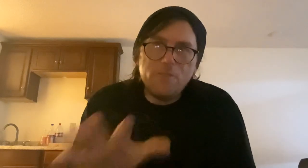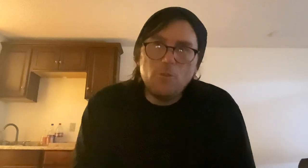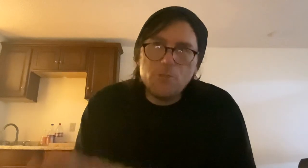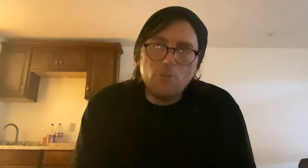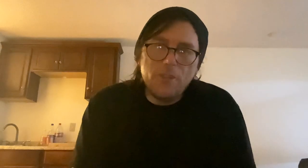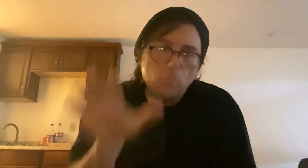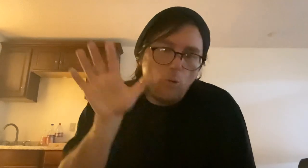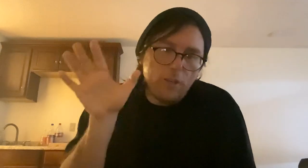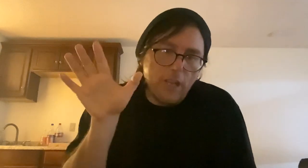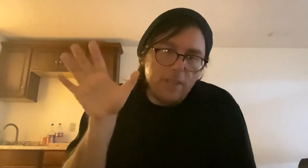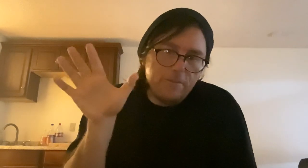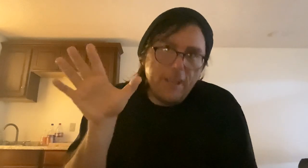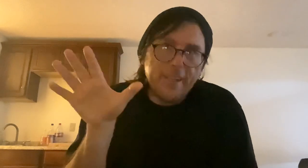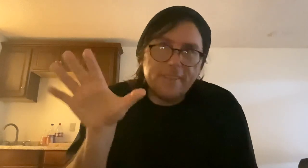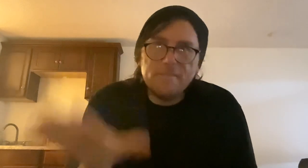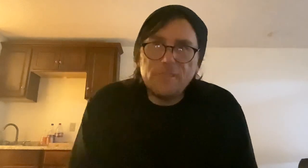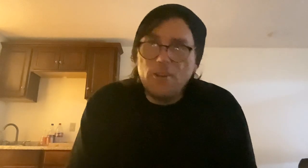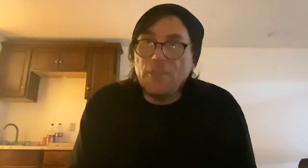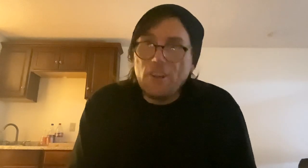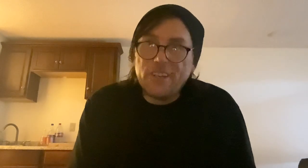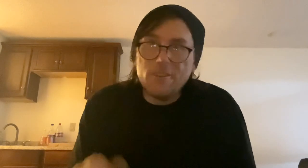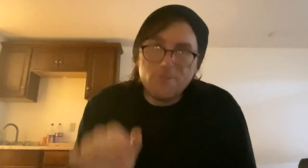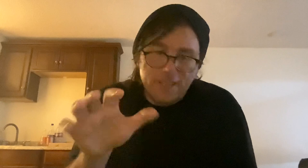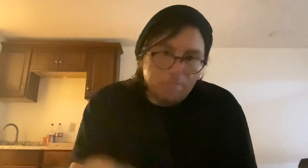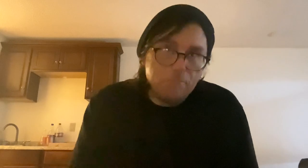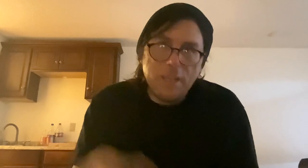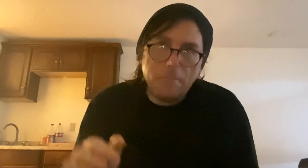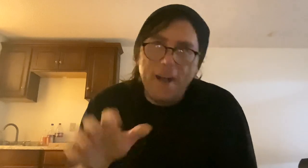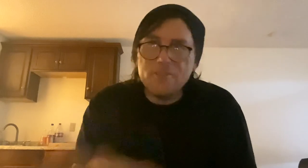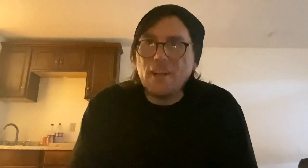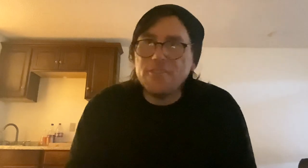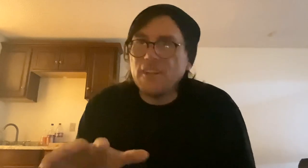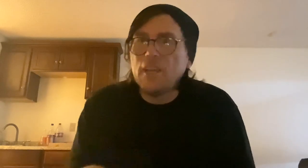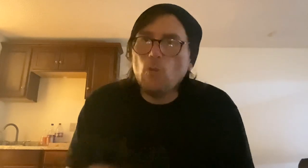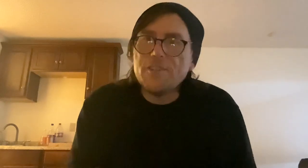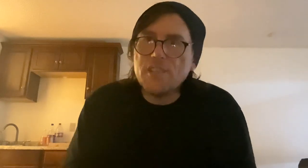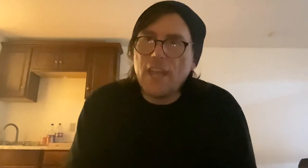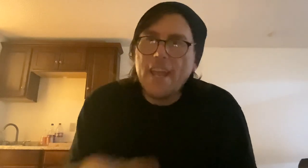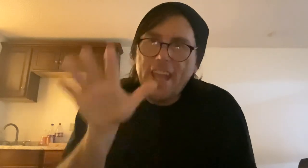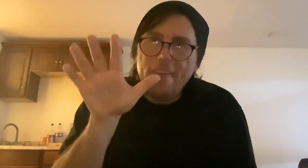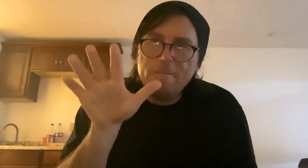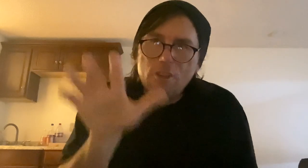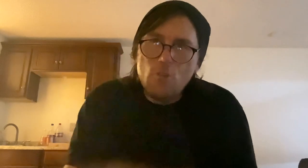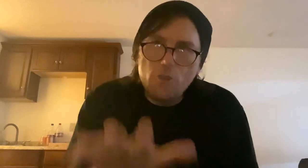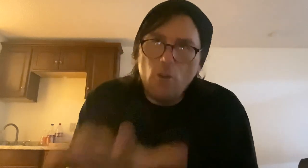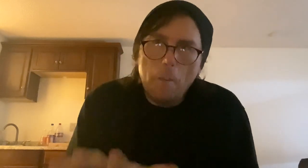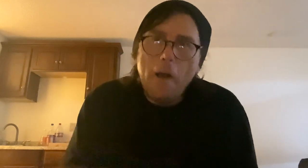Don't show them work of, like, you know, their characters, like Mickey Mouse, Donald Duck. They want to see if you know about